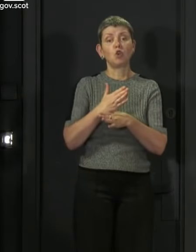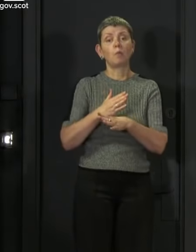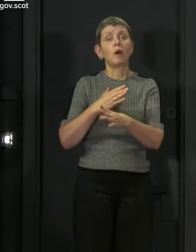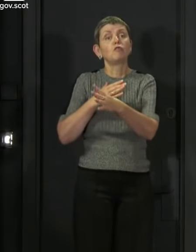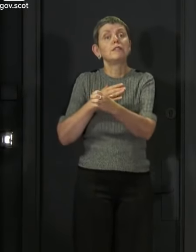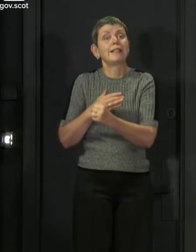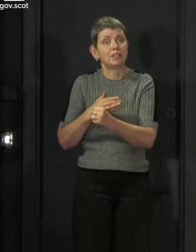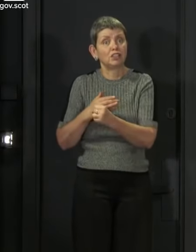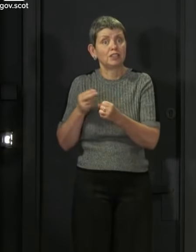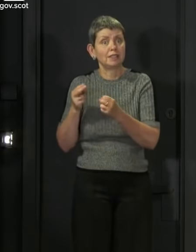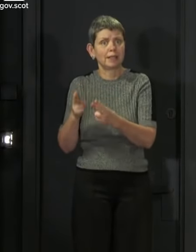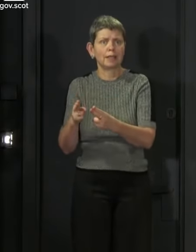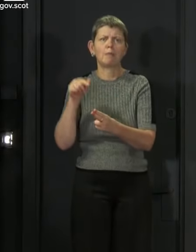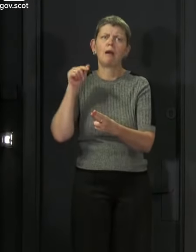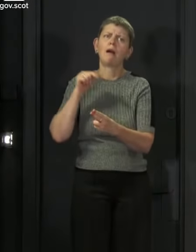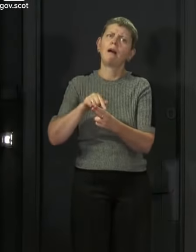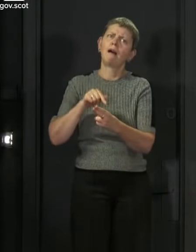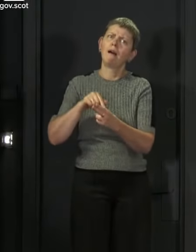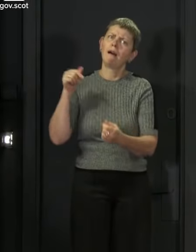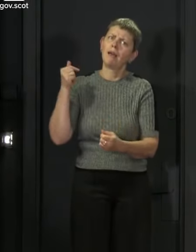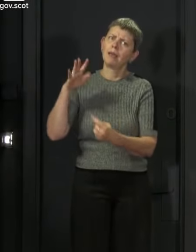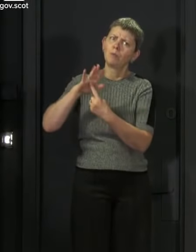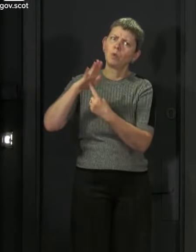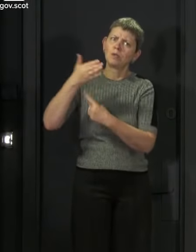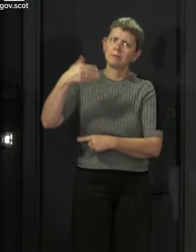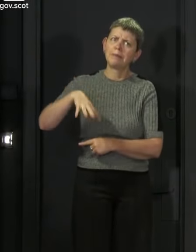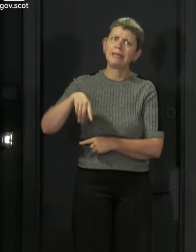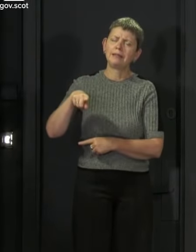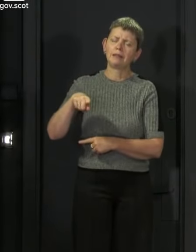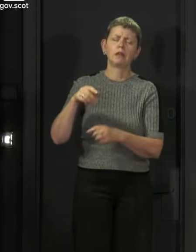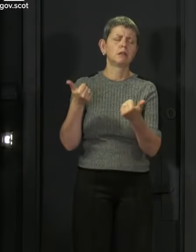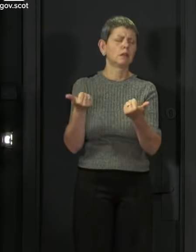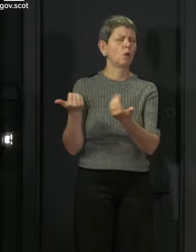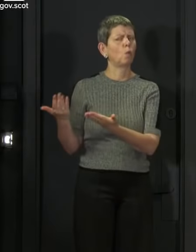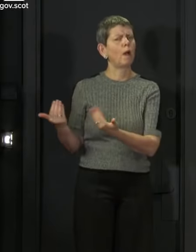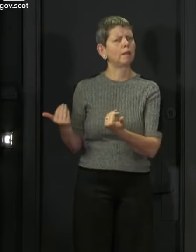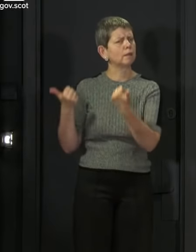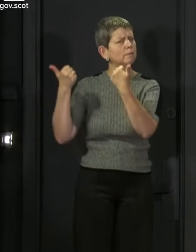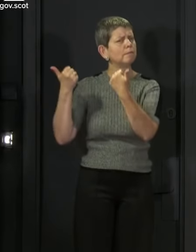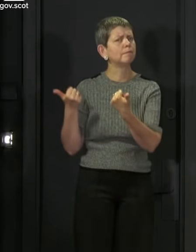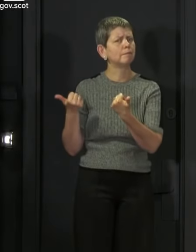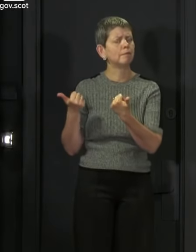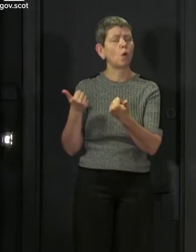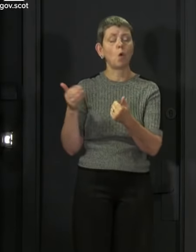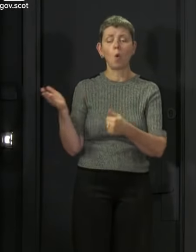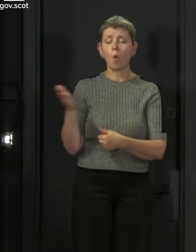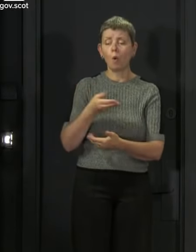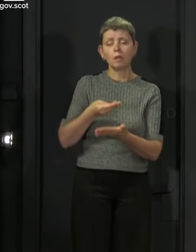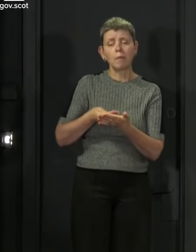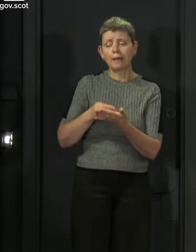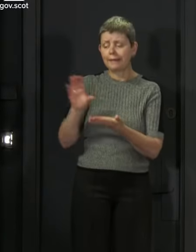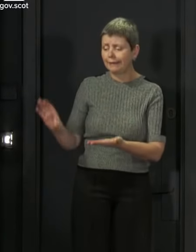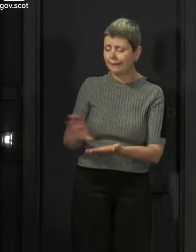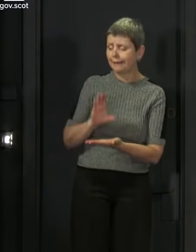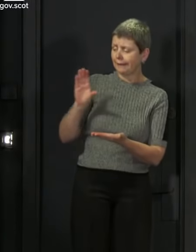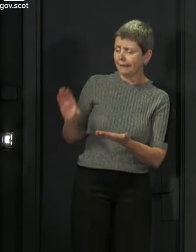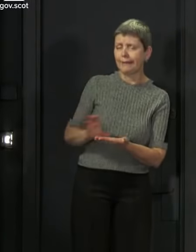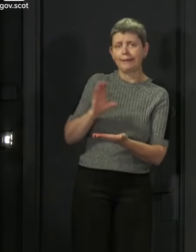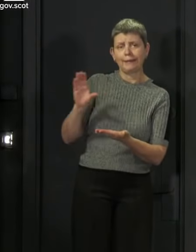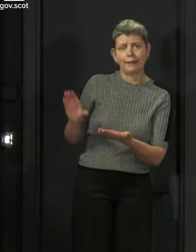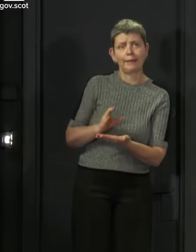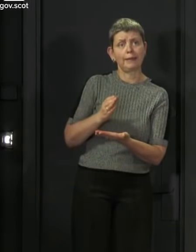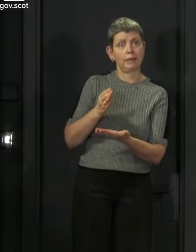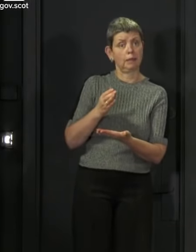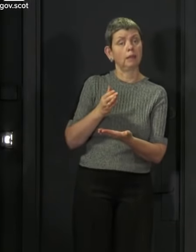example has been so important and was very very welcome. All of the consequentials that have come flowed through to the Scottish Government